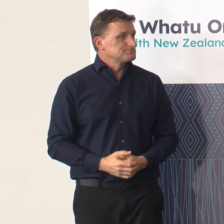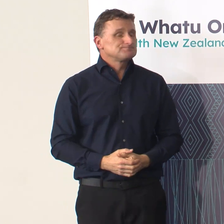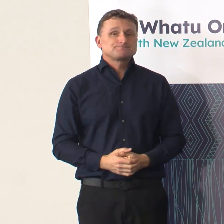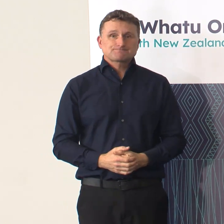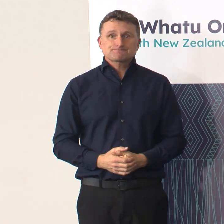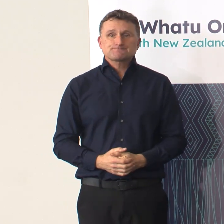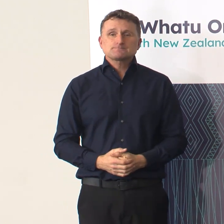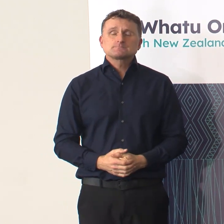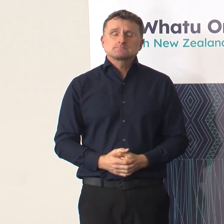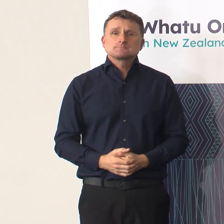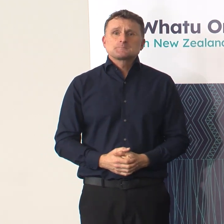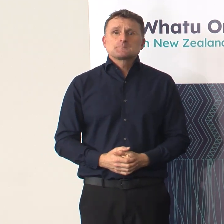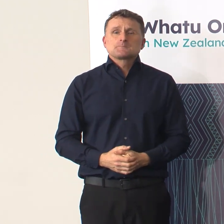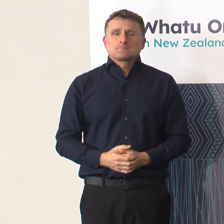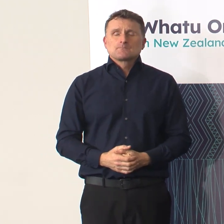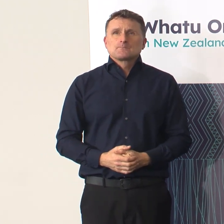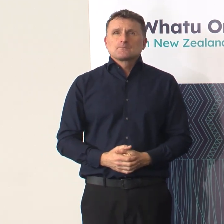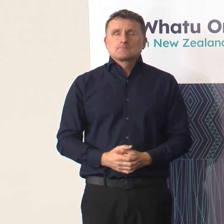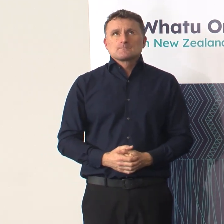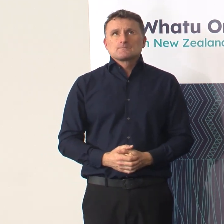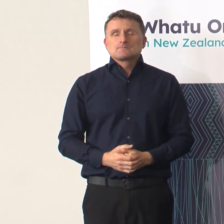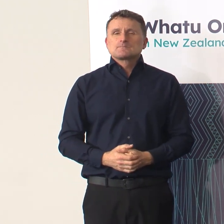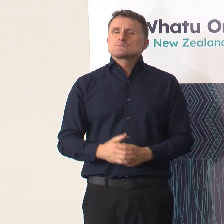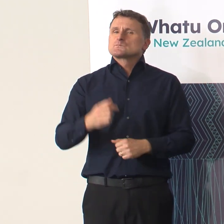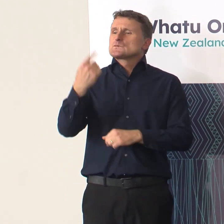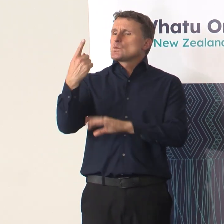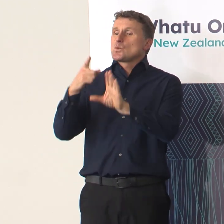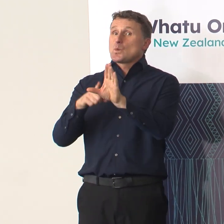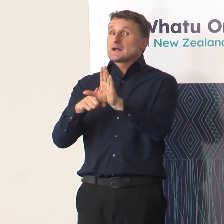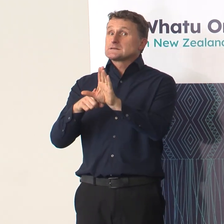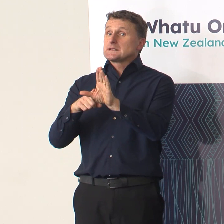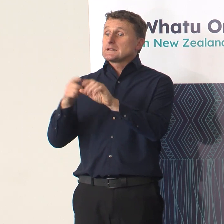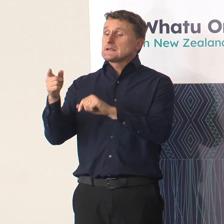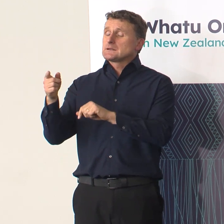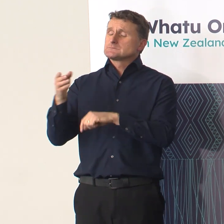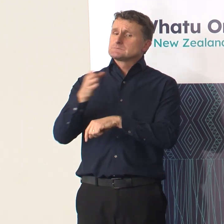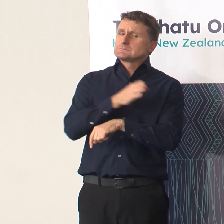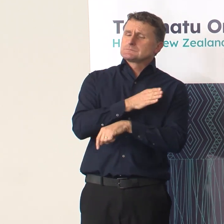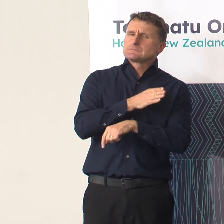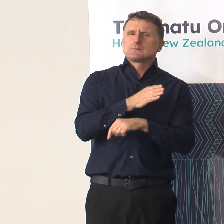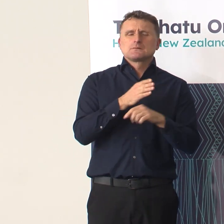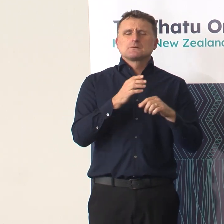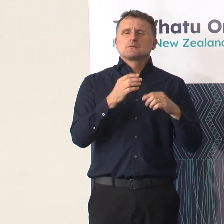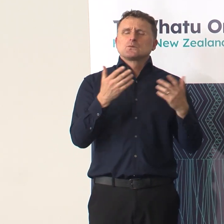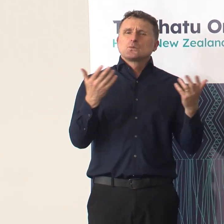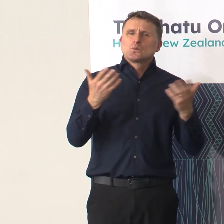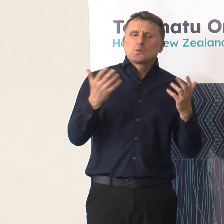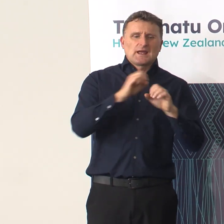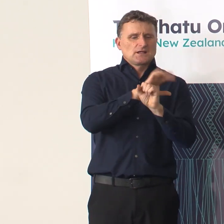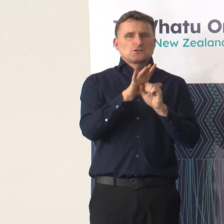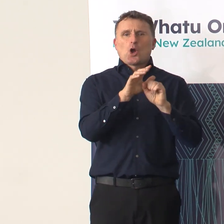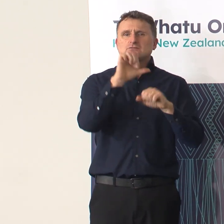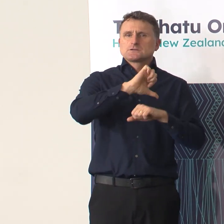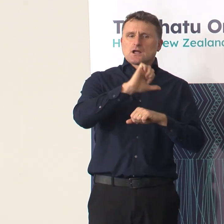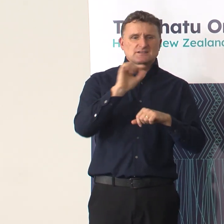I would say that almost a year to the day, we found the first cases down in Coromandel, for instance, and I was on the front line